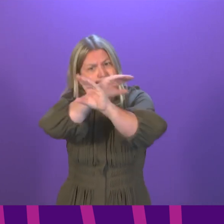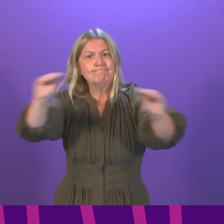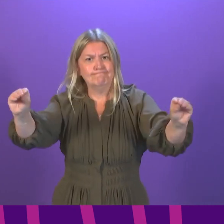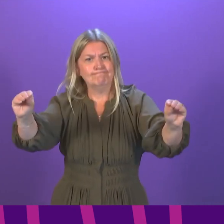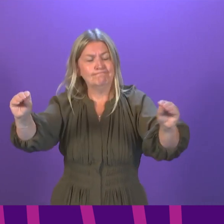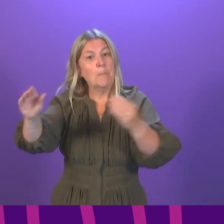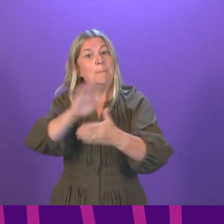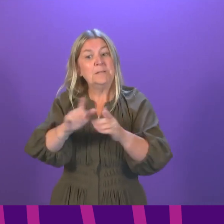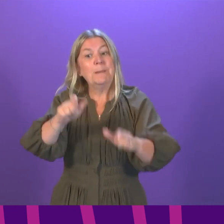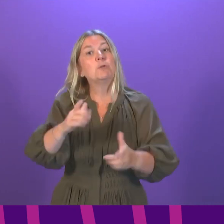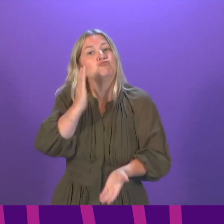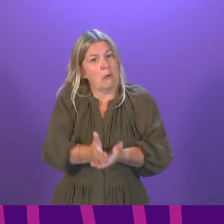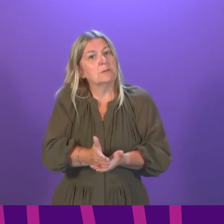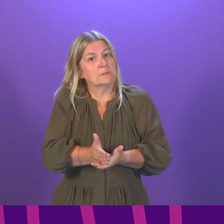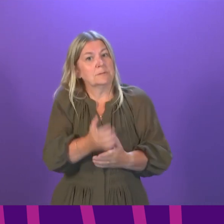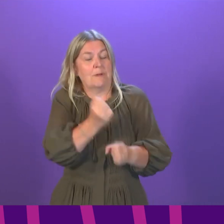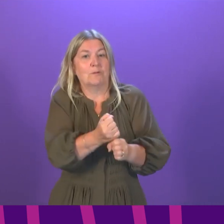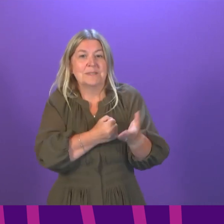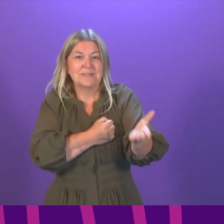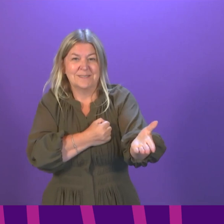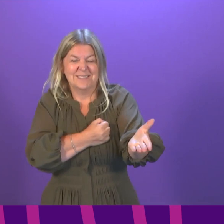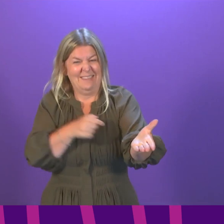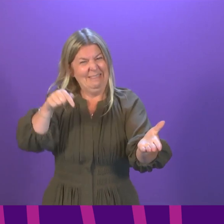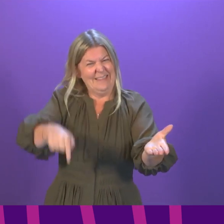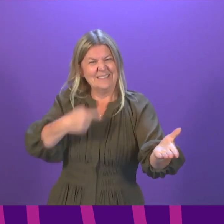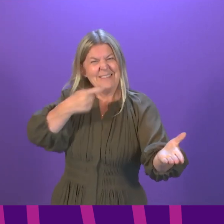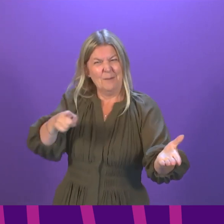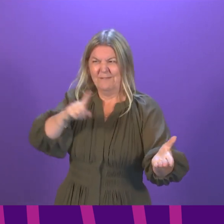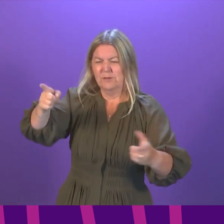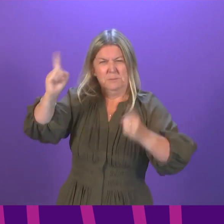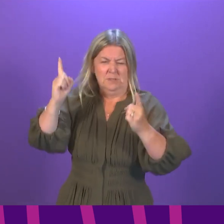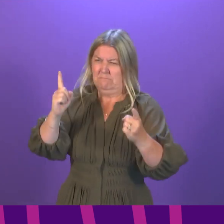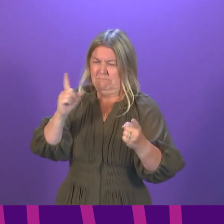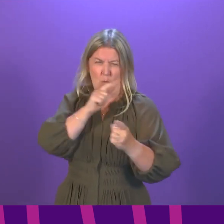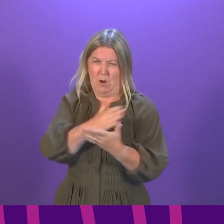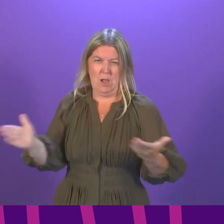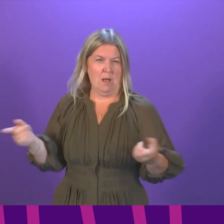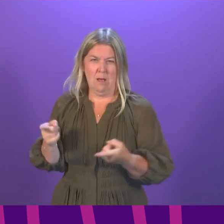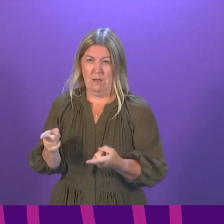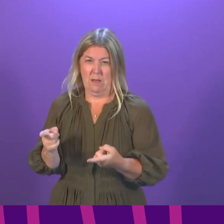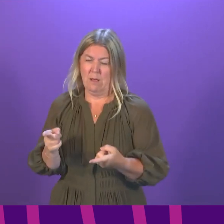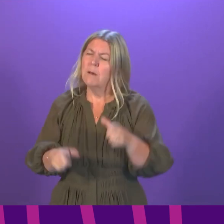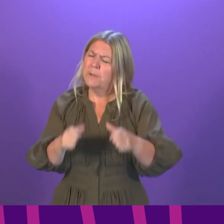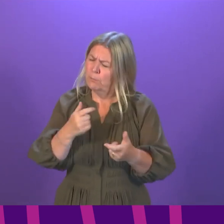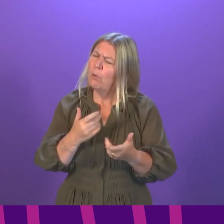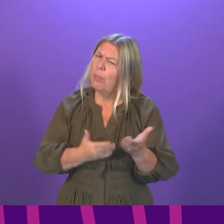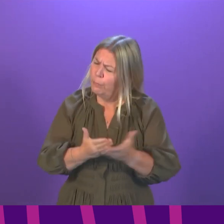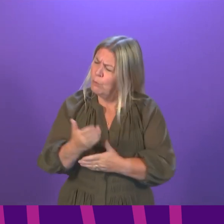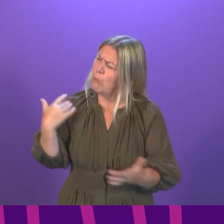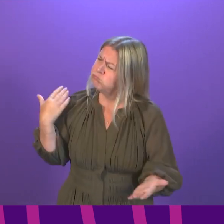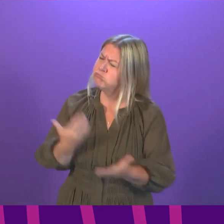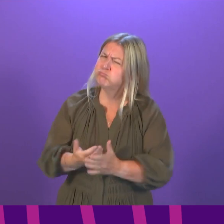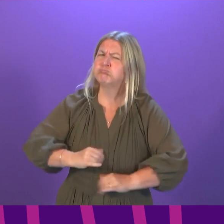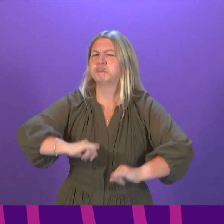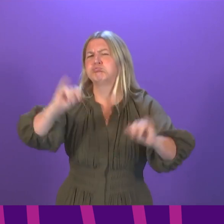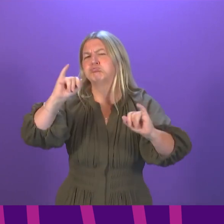much clear on many fronts in this statement. People have gone through a lot. They have sacrificed and tolerated severe constraints on their